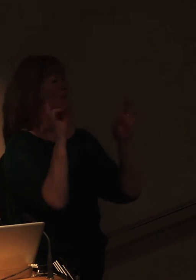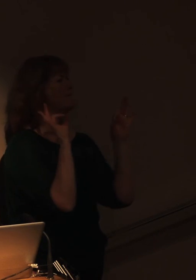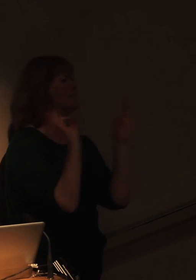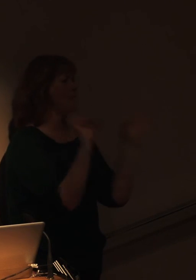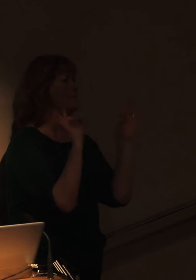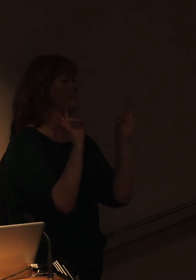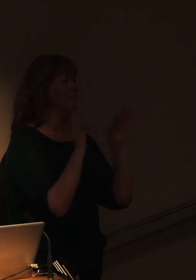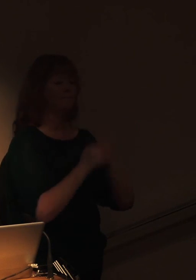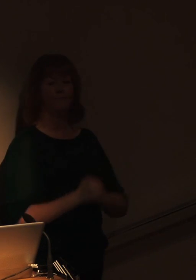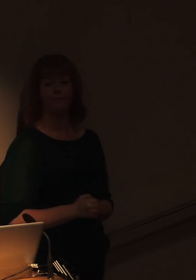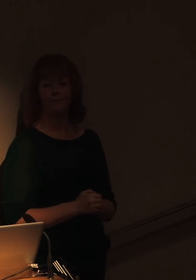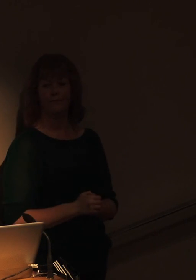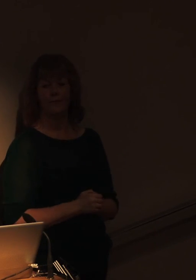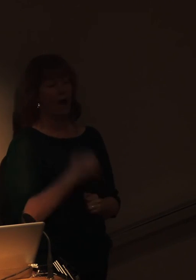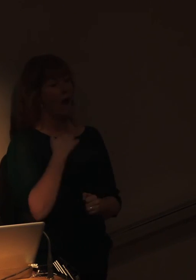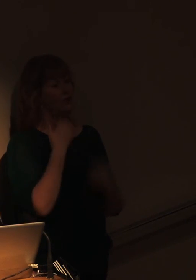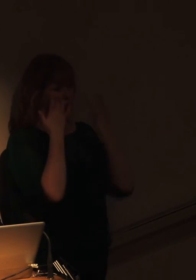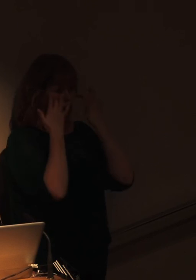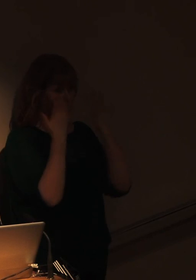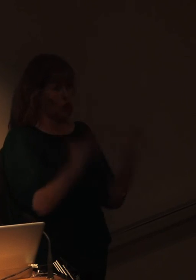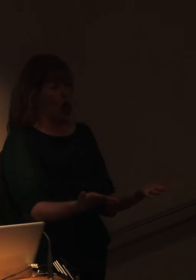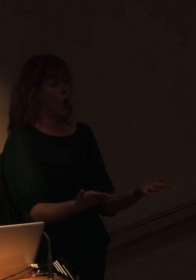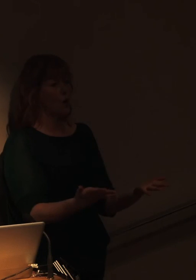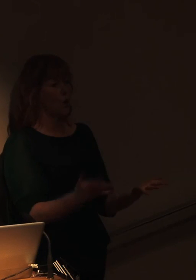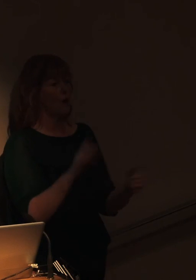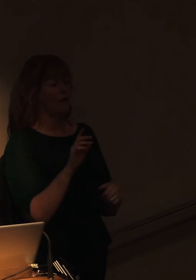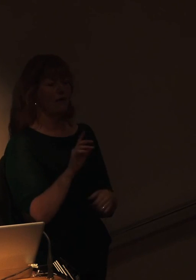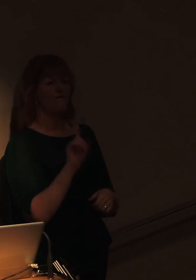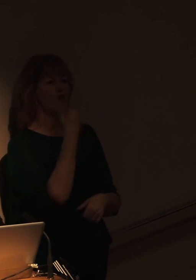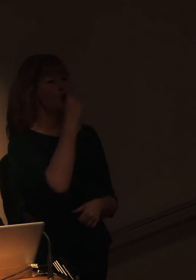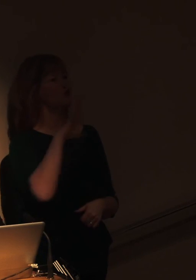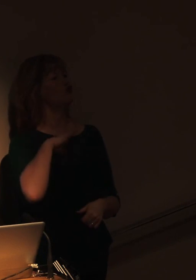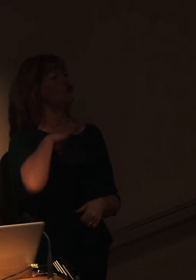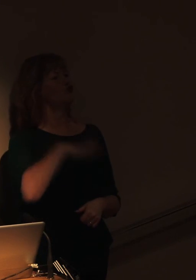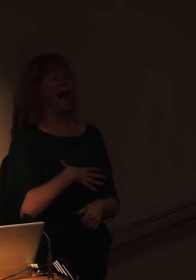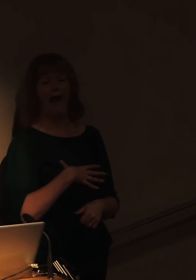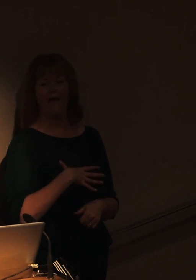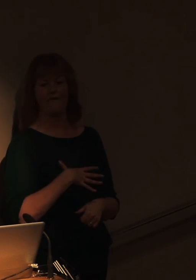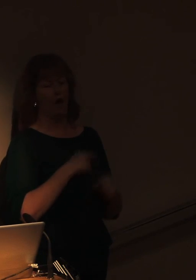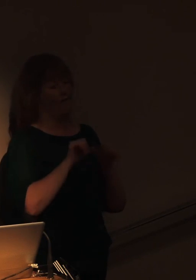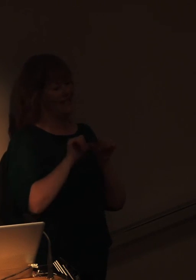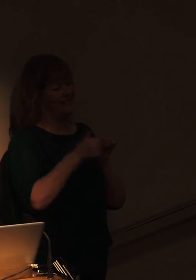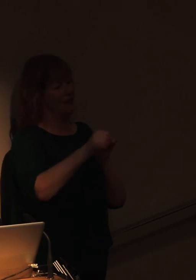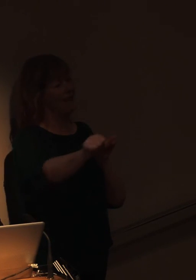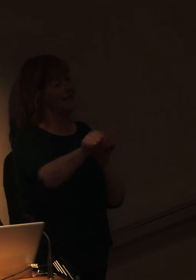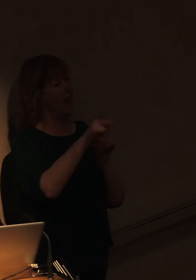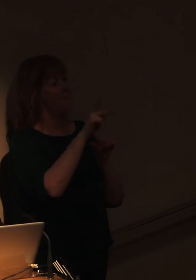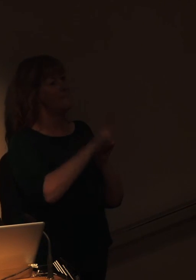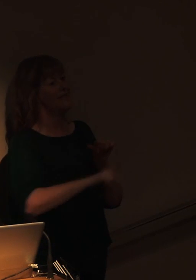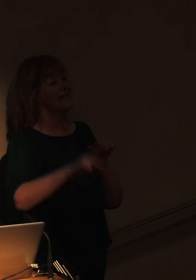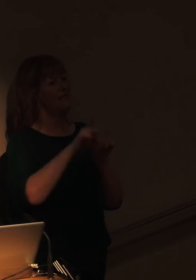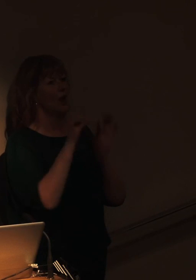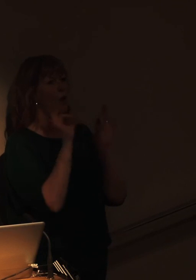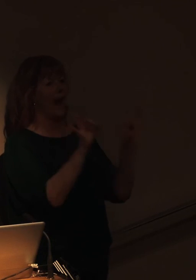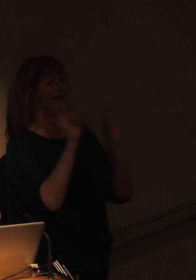show, we've just finished cutting the first of a series called Pacific Wonders, which is a 13-part series going over to the States,